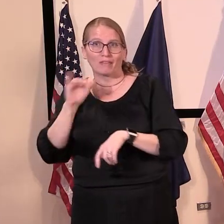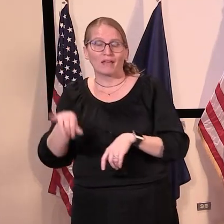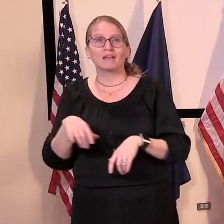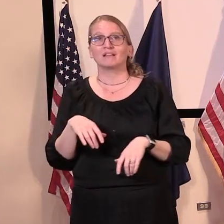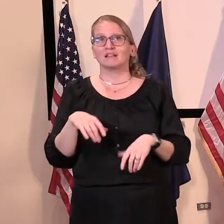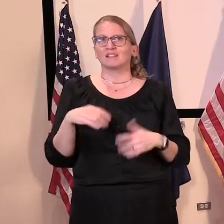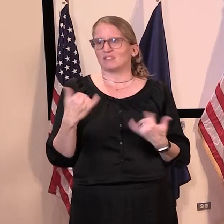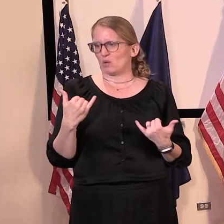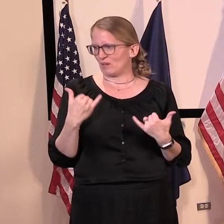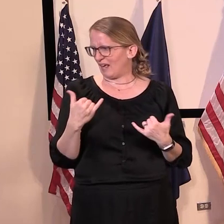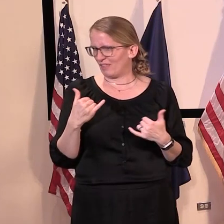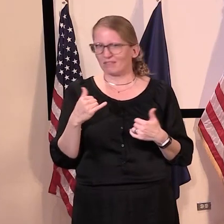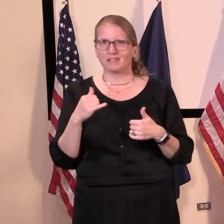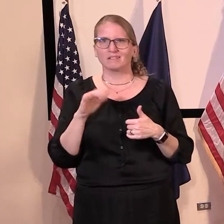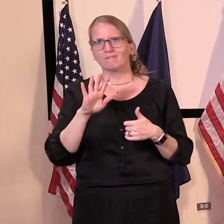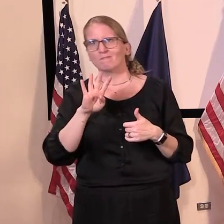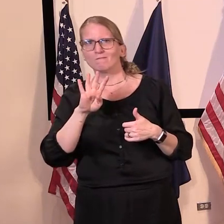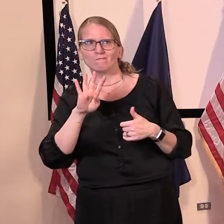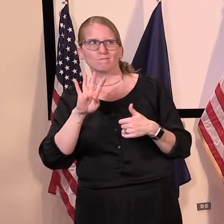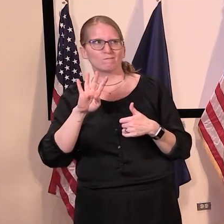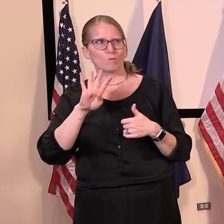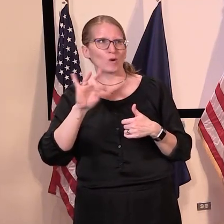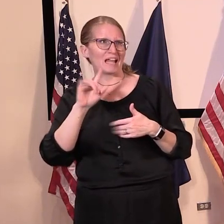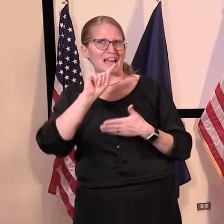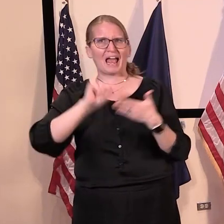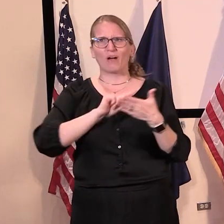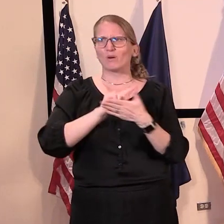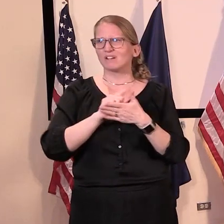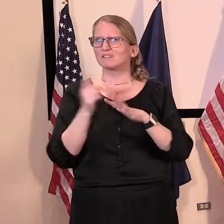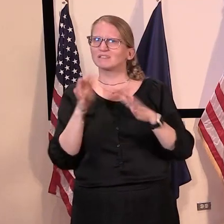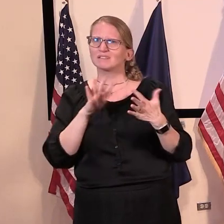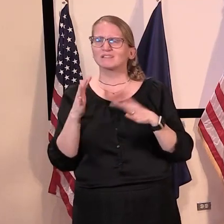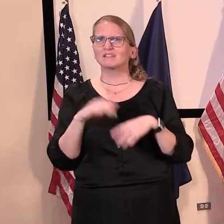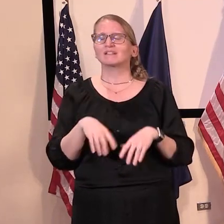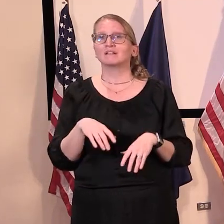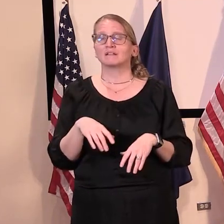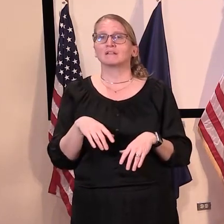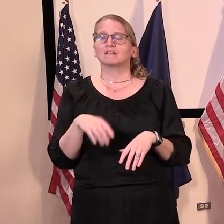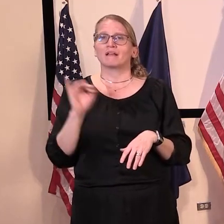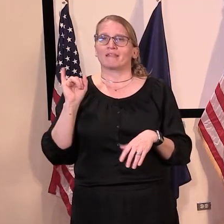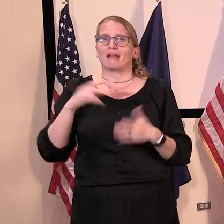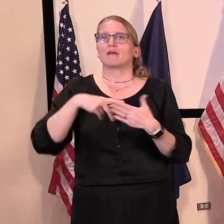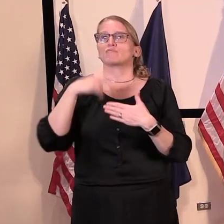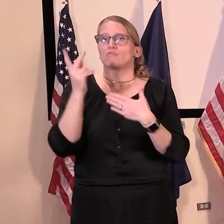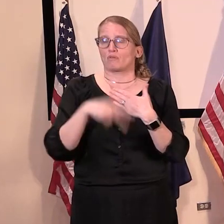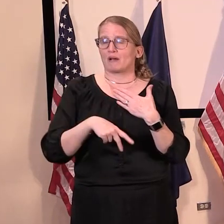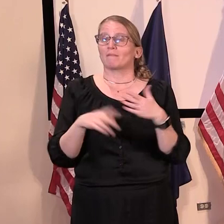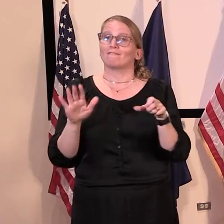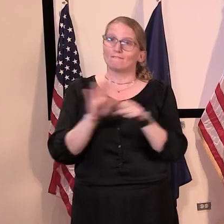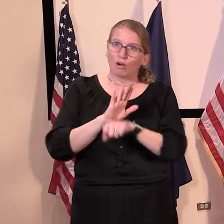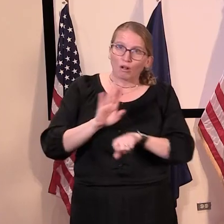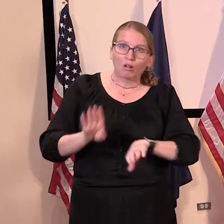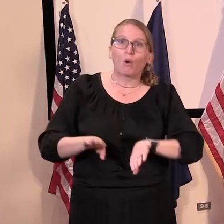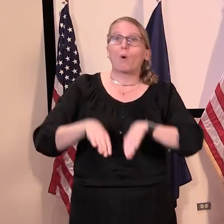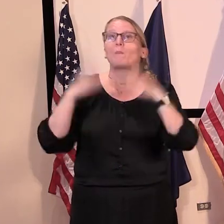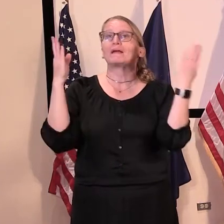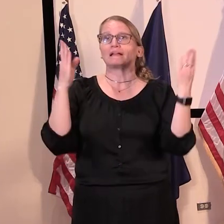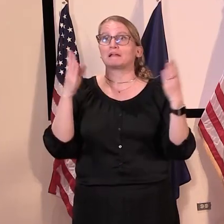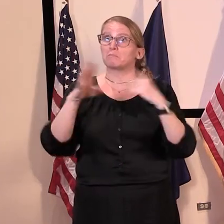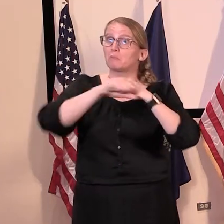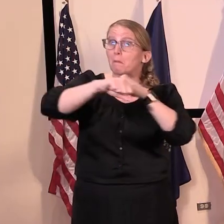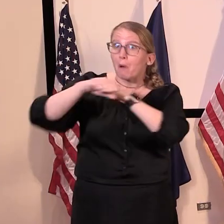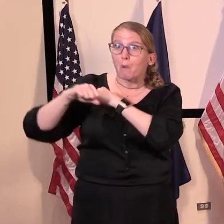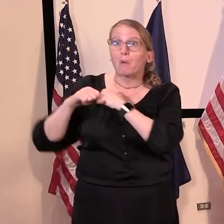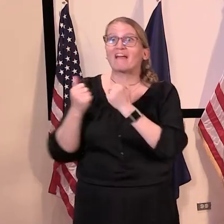uh, you know, 36 to 48 hour period of, uh, the program really being promoted fully live happened, happened yesterday.